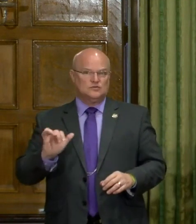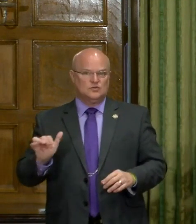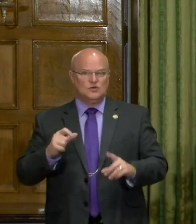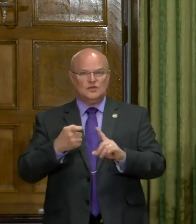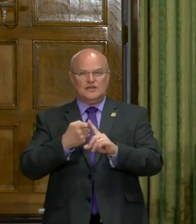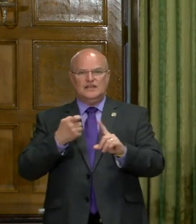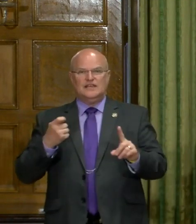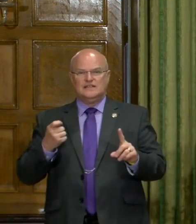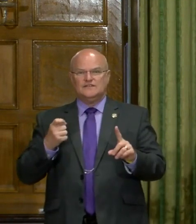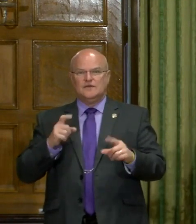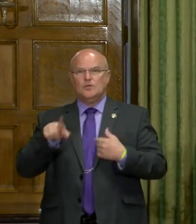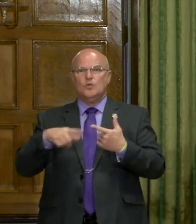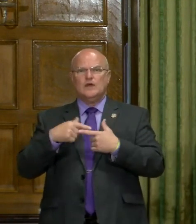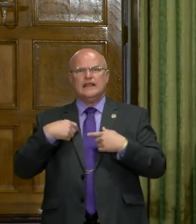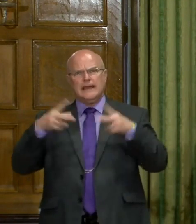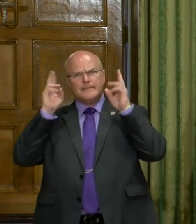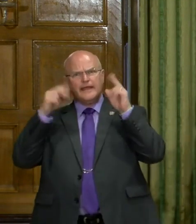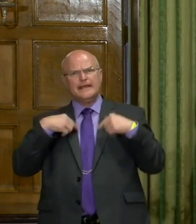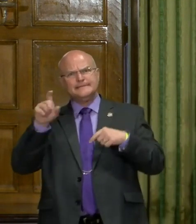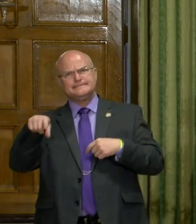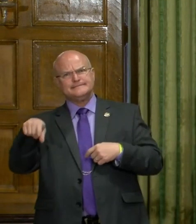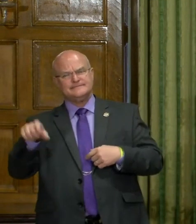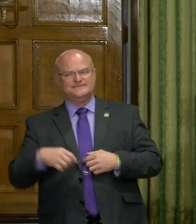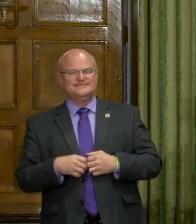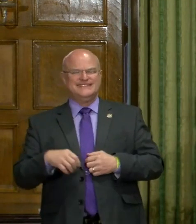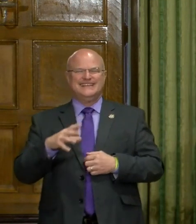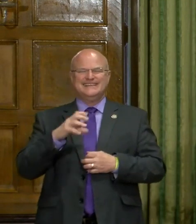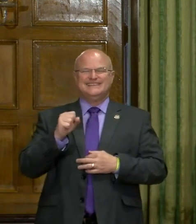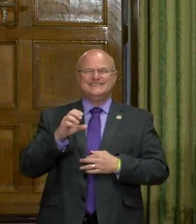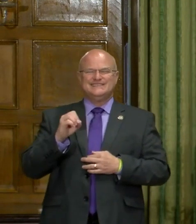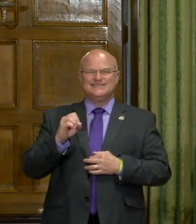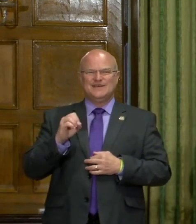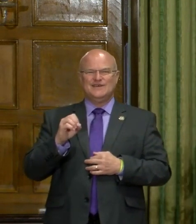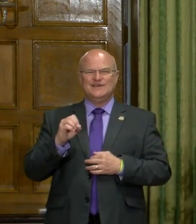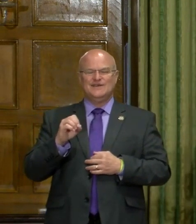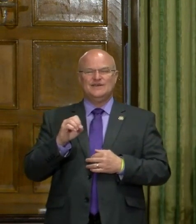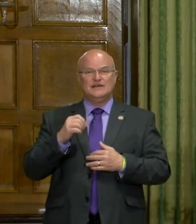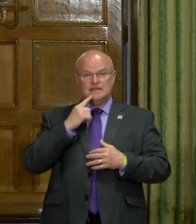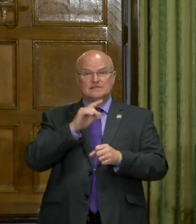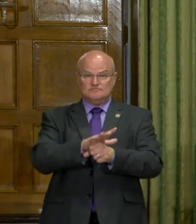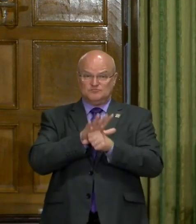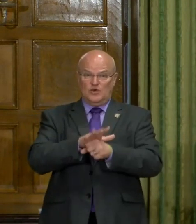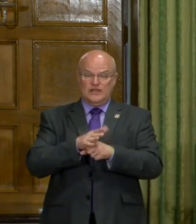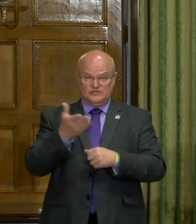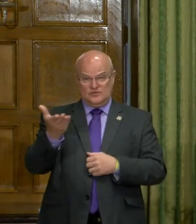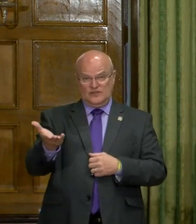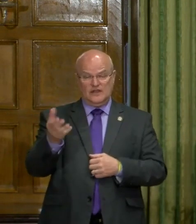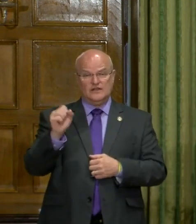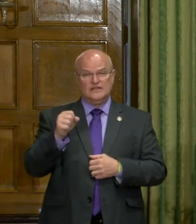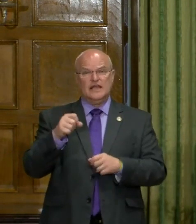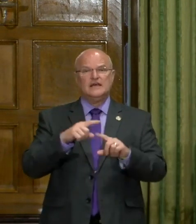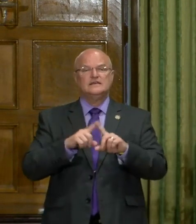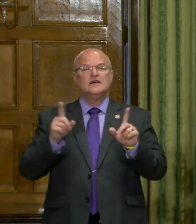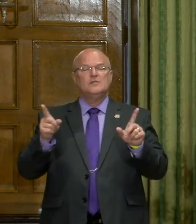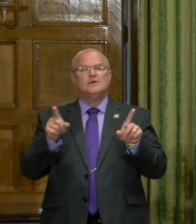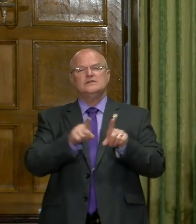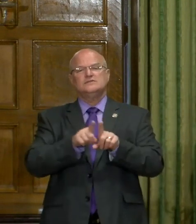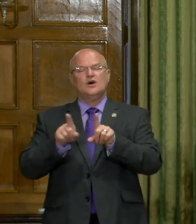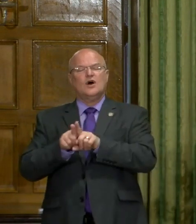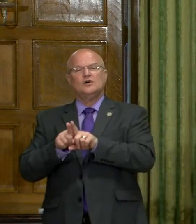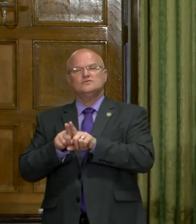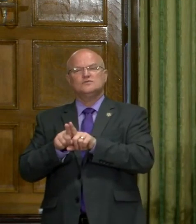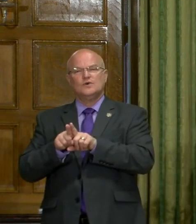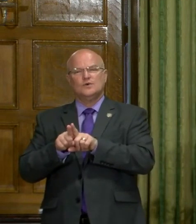know, it's from when can I go get my hair done again? And so, yeah, there's pressure there. Uh, but there's